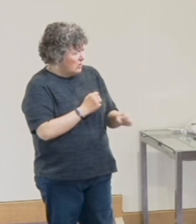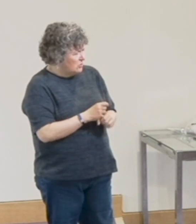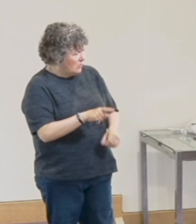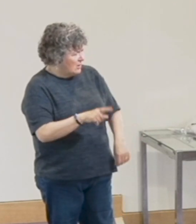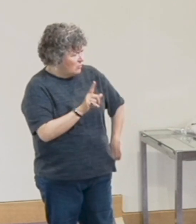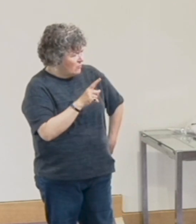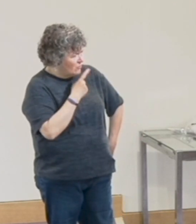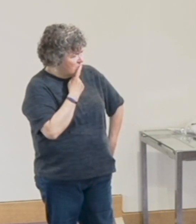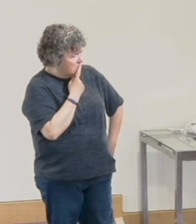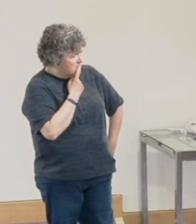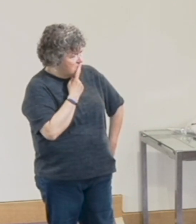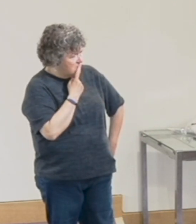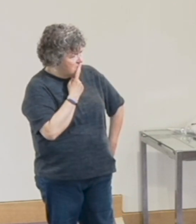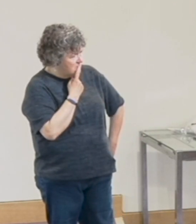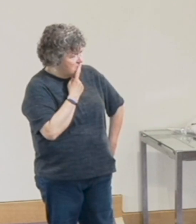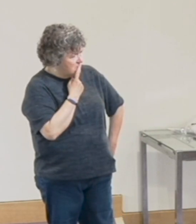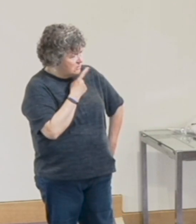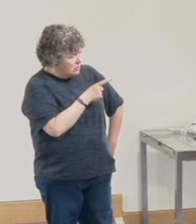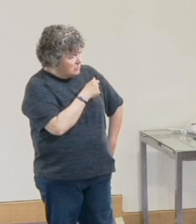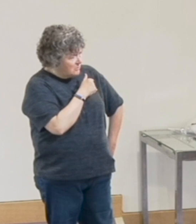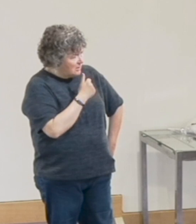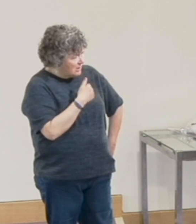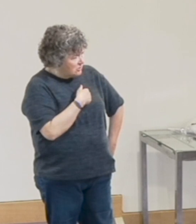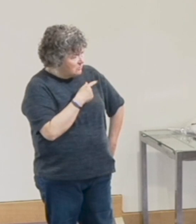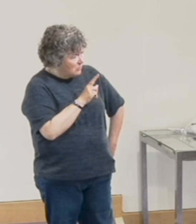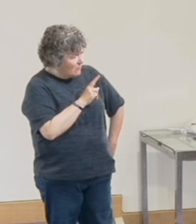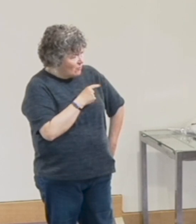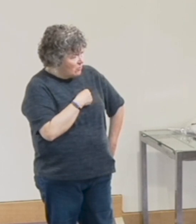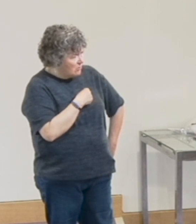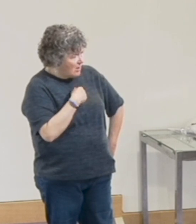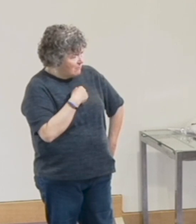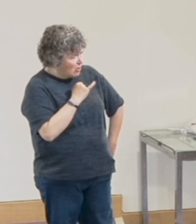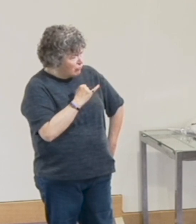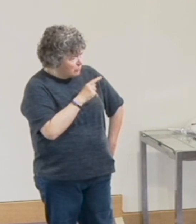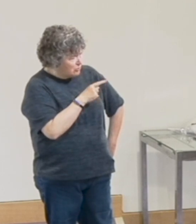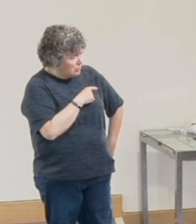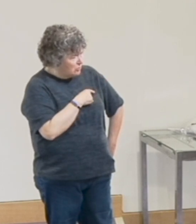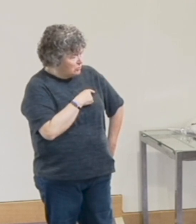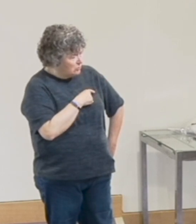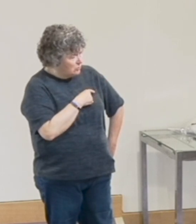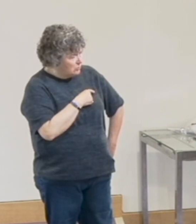this? Why are you being so kind when I'm so nasty to you?